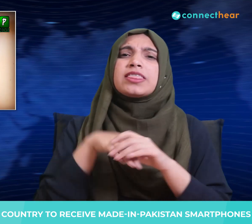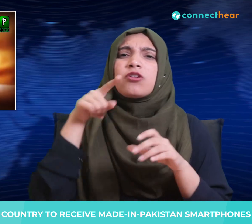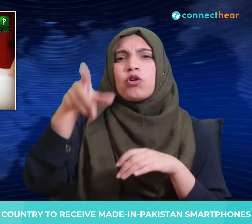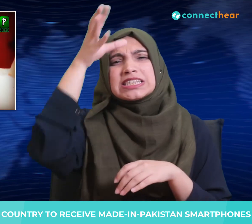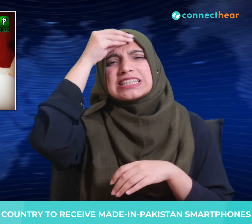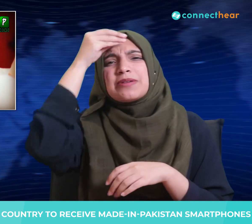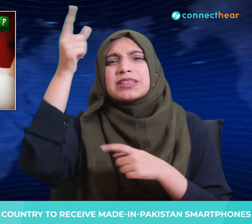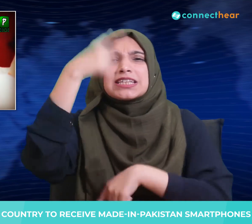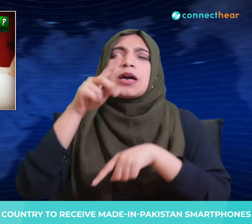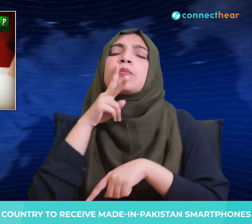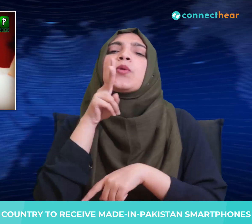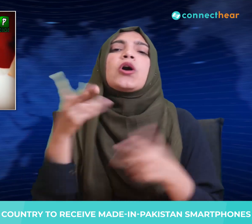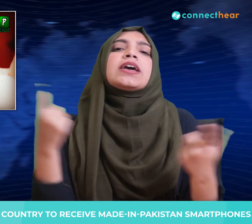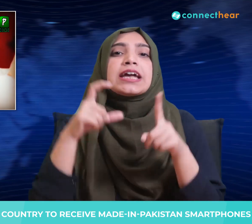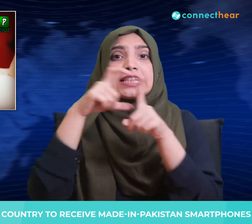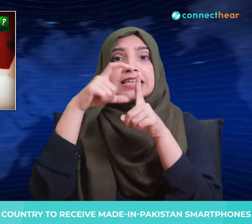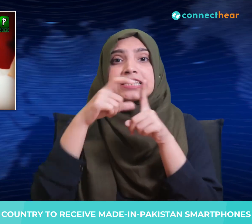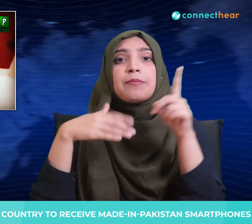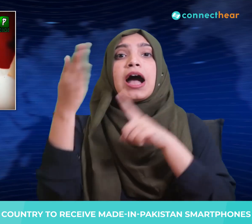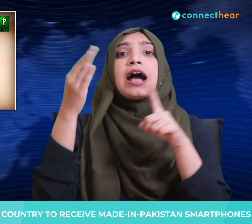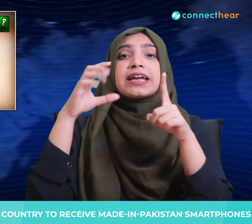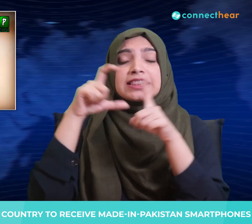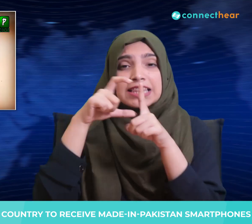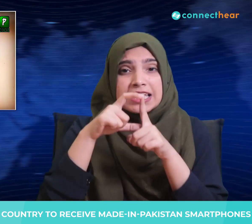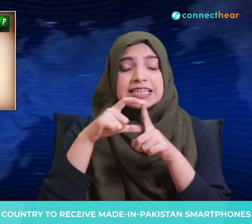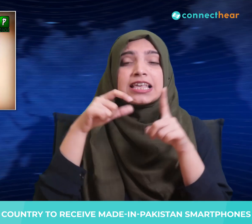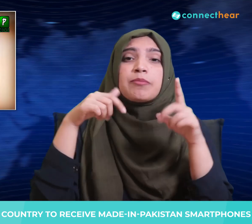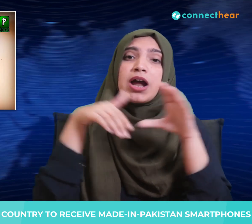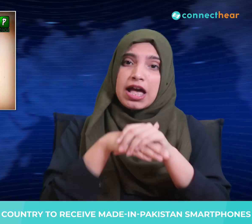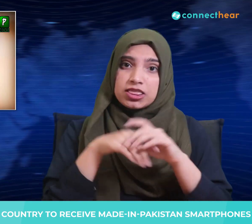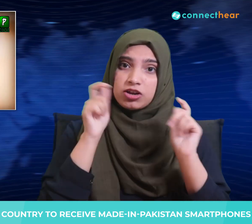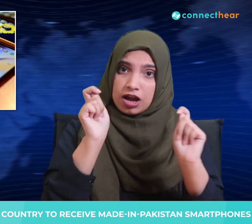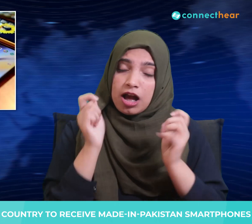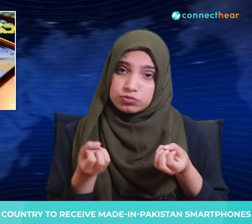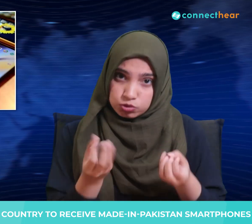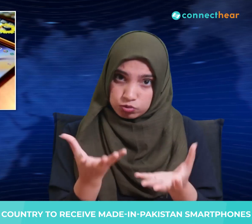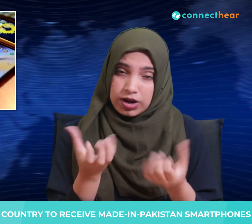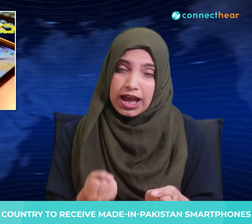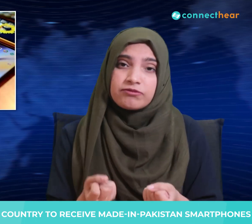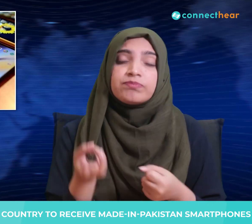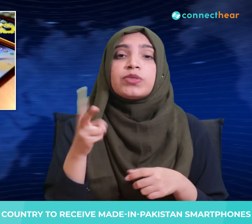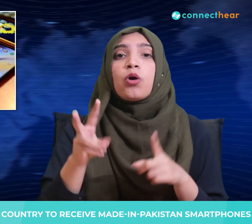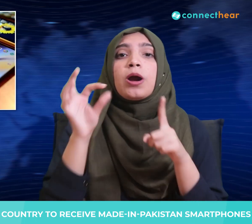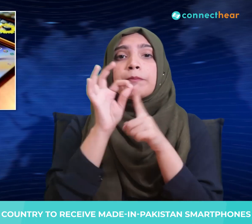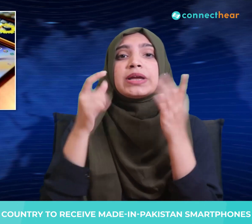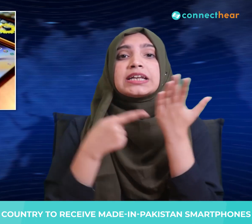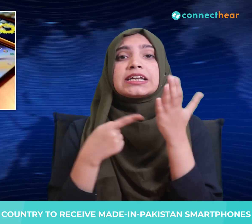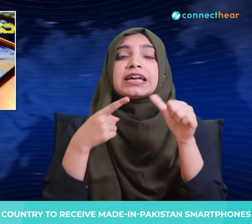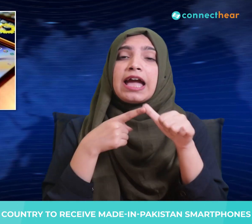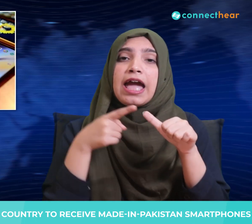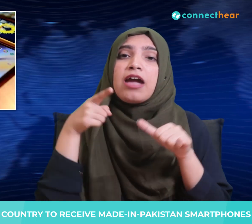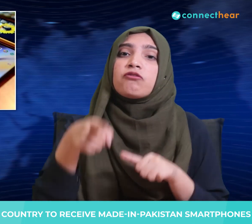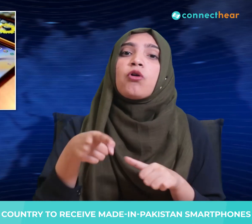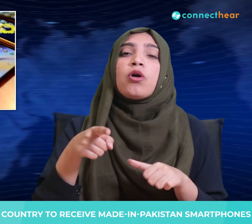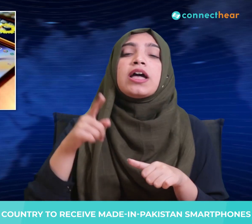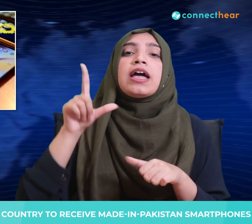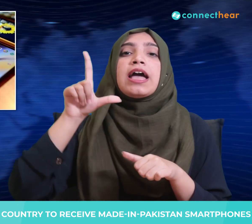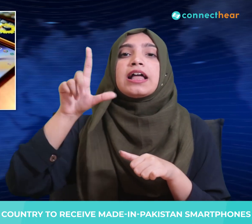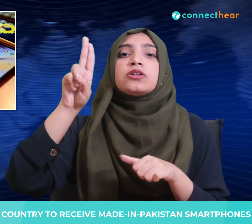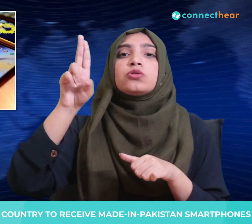end of December 2021. On August 10, PTA also issued a license to Lucky Motor for manufacturing Samsung